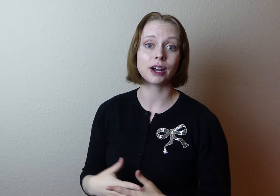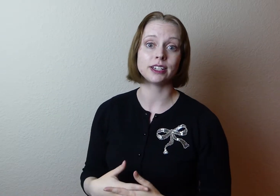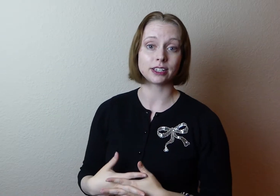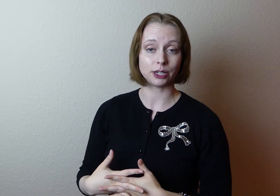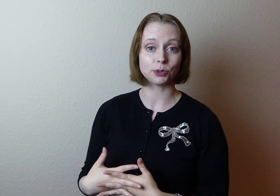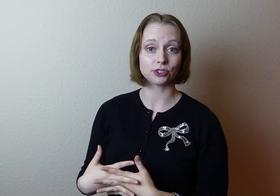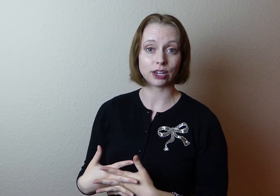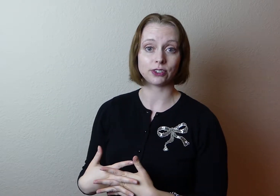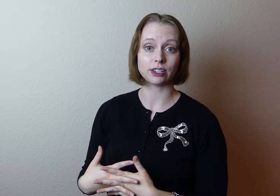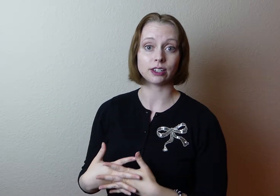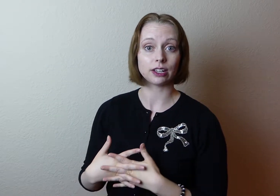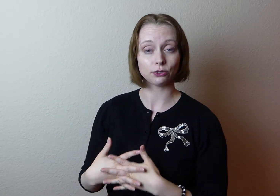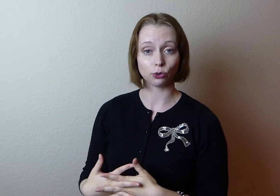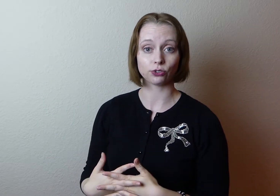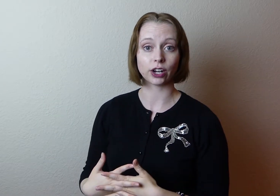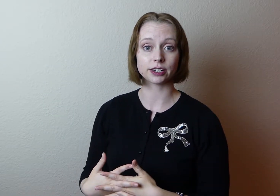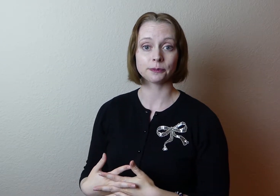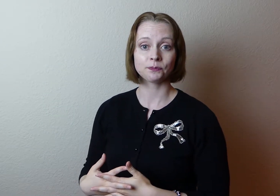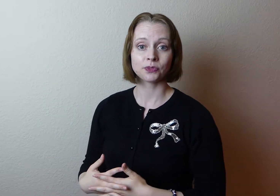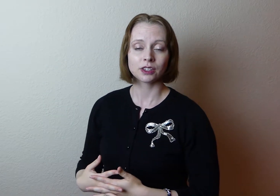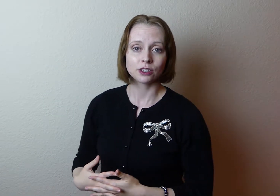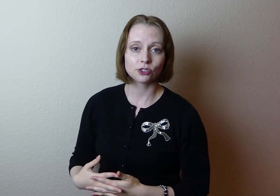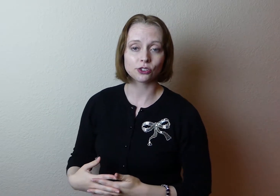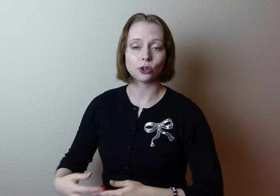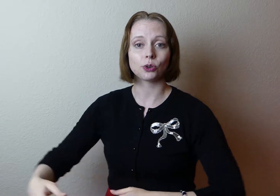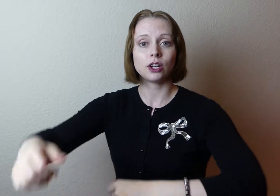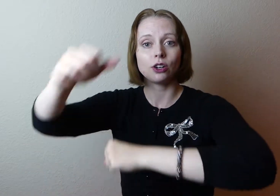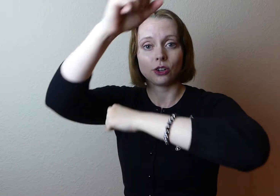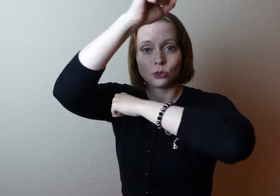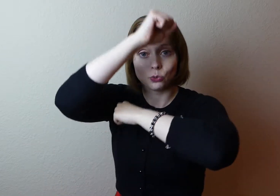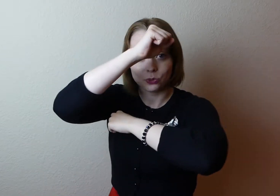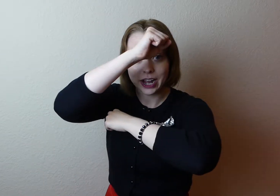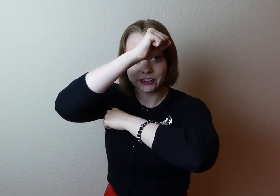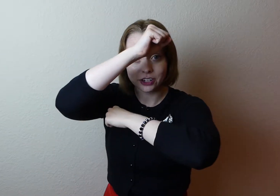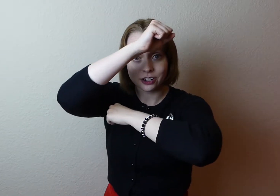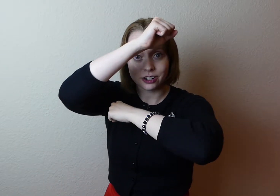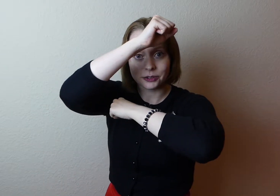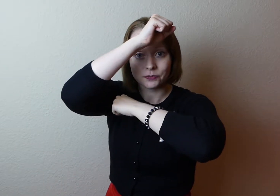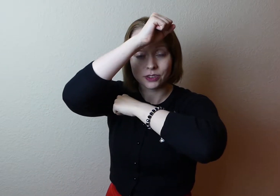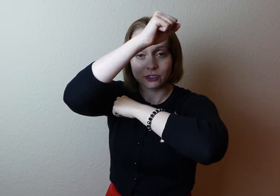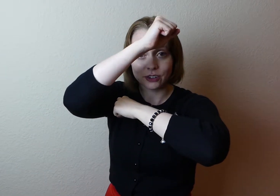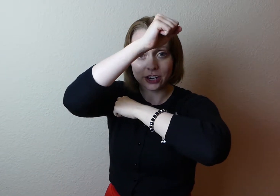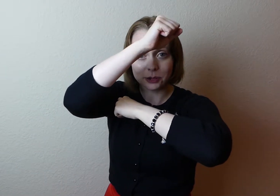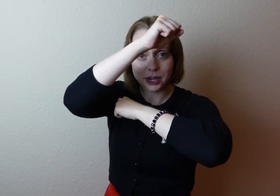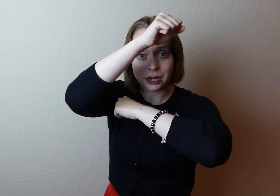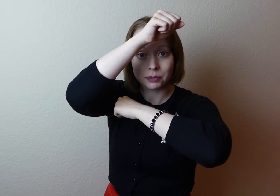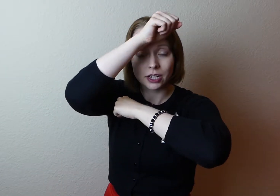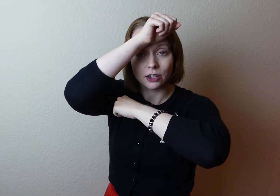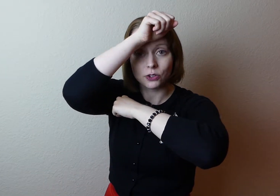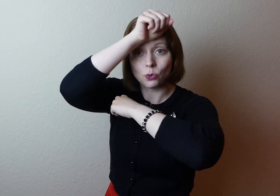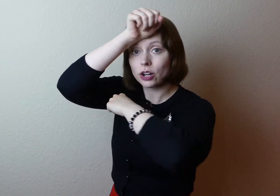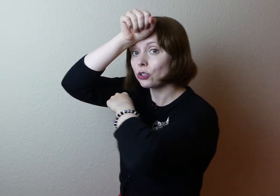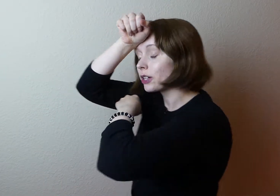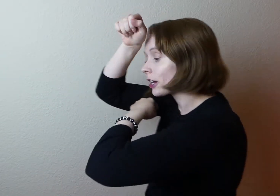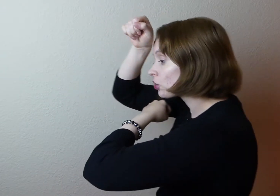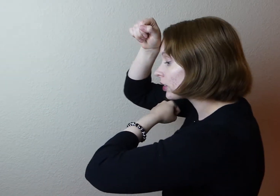mind and keep your safety at the forefront. So we're having our right arm up. If you want, you can actually